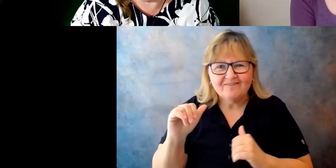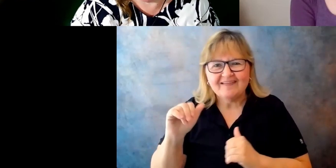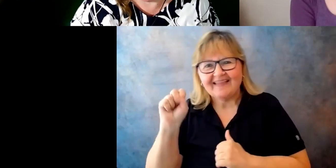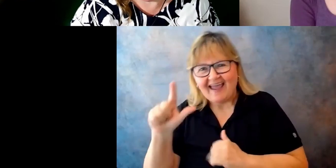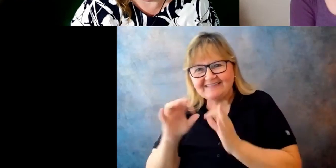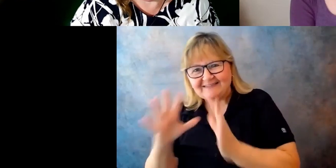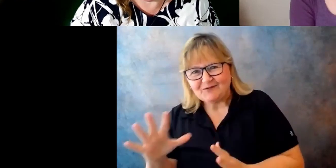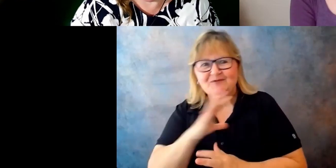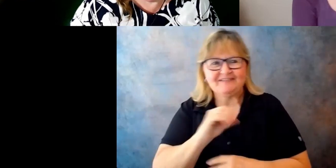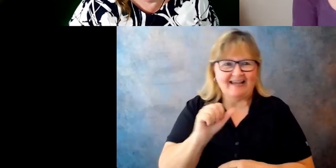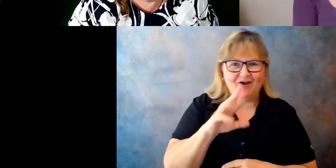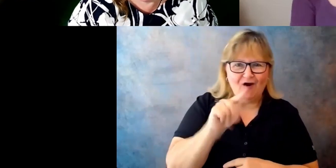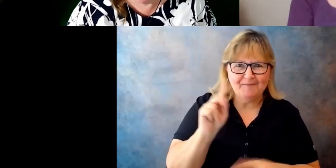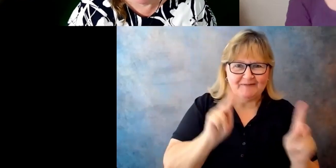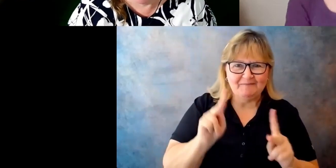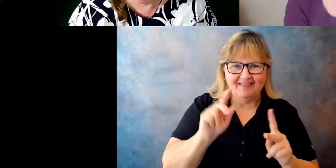me. Are we good?